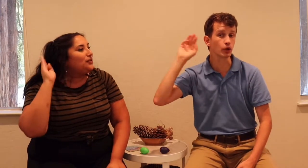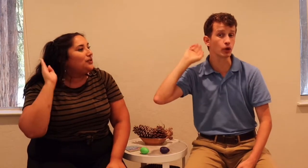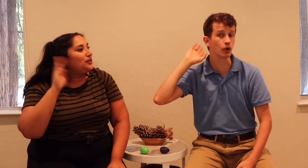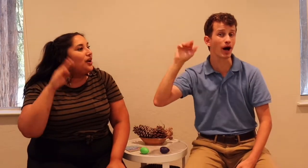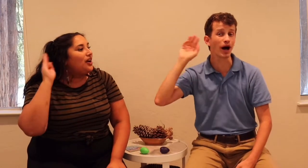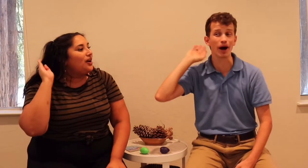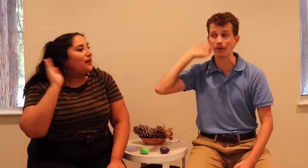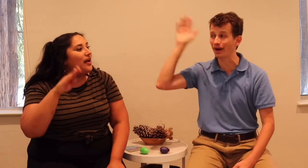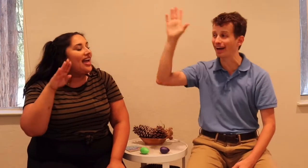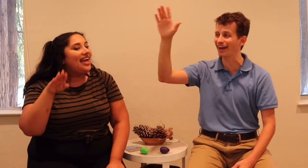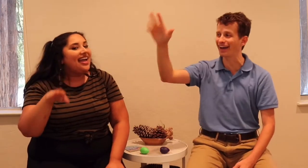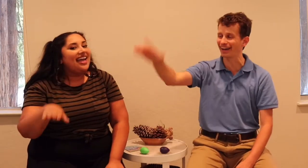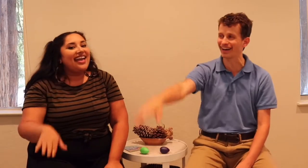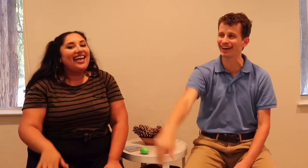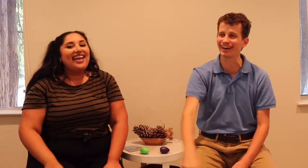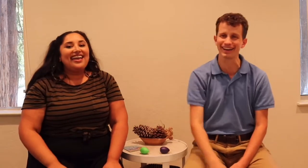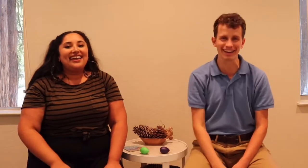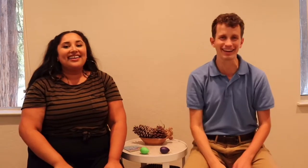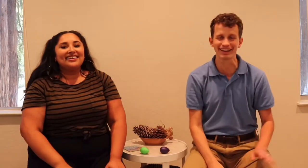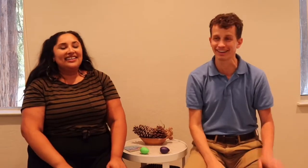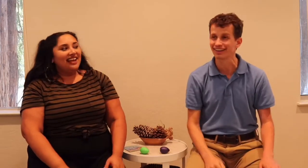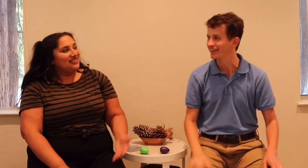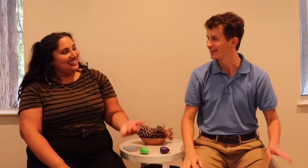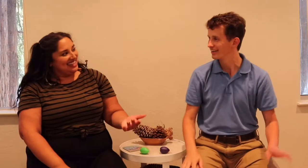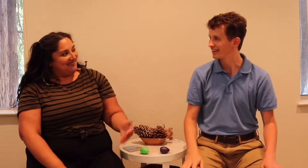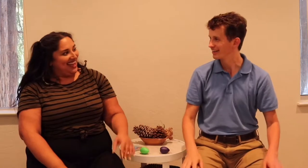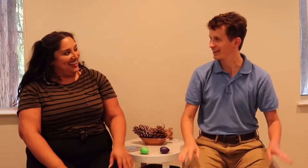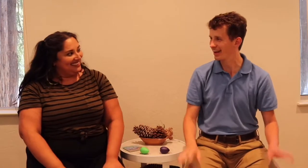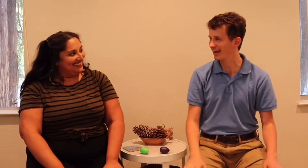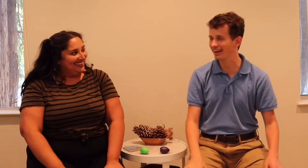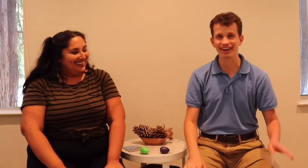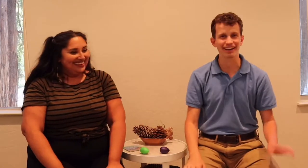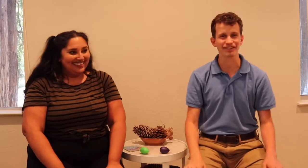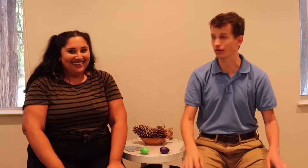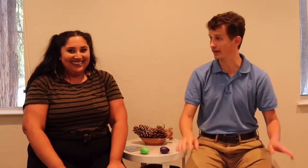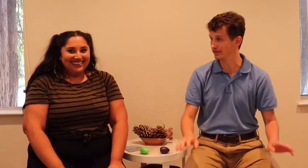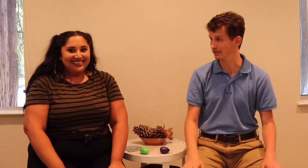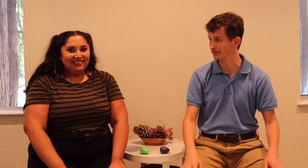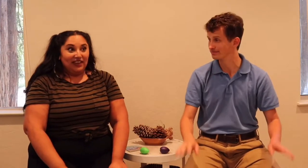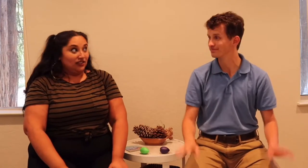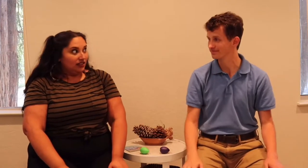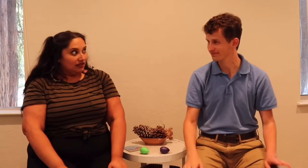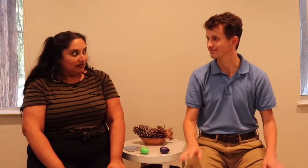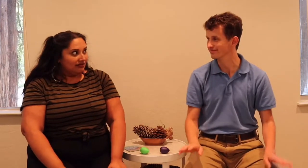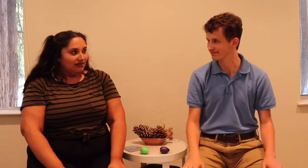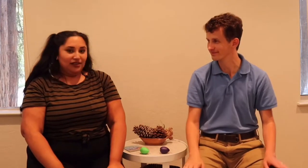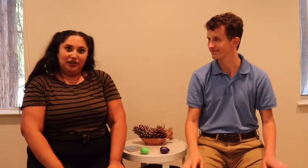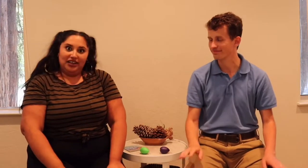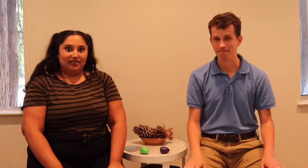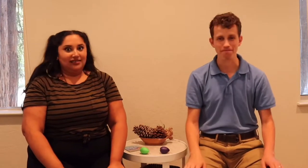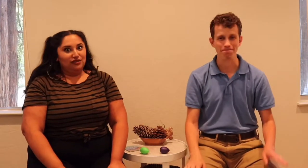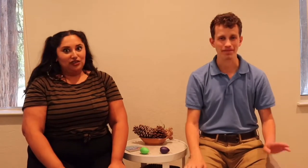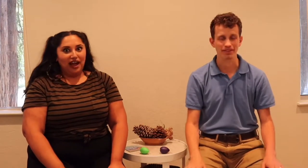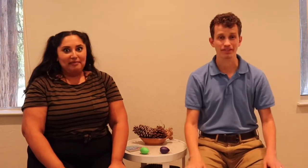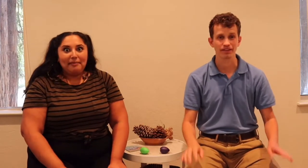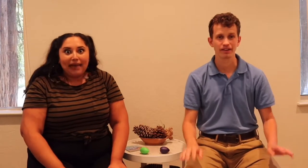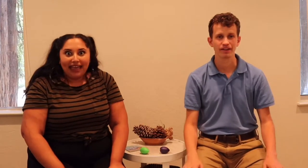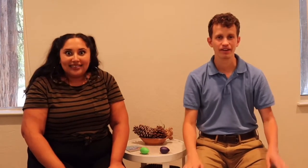away. That wasn't that bad. We can go faster. Faster? Mm-hmm. Okay. I'll try my best.